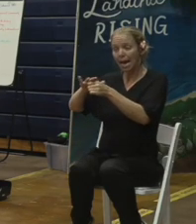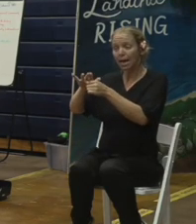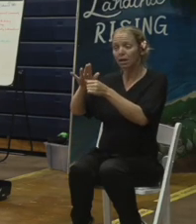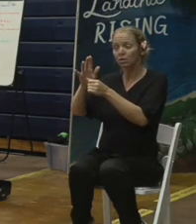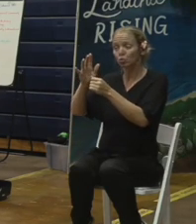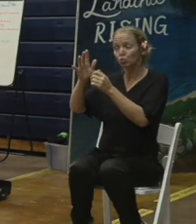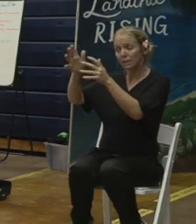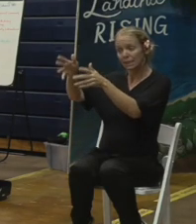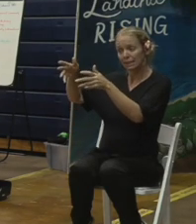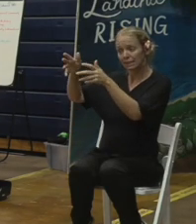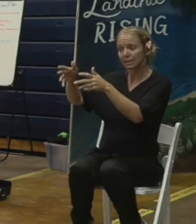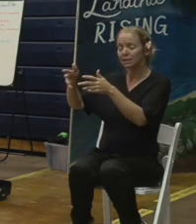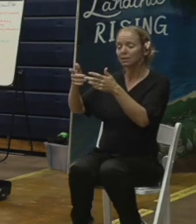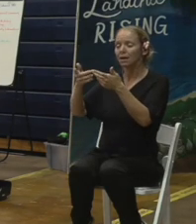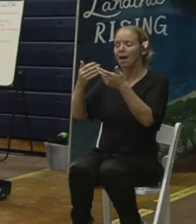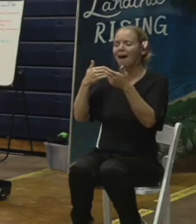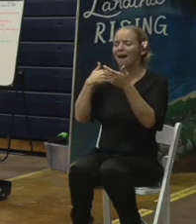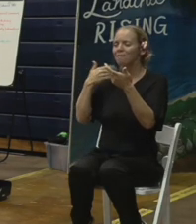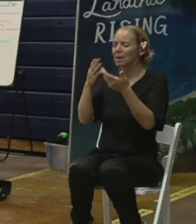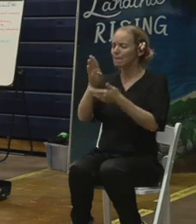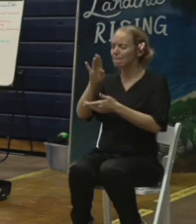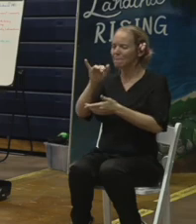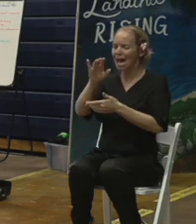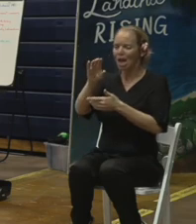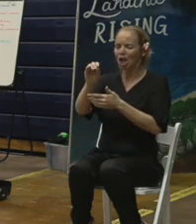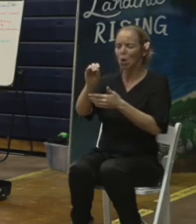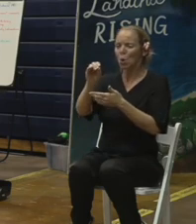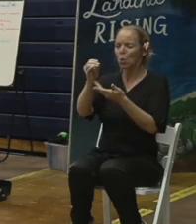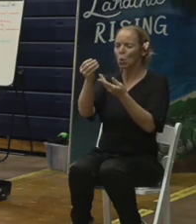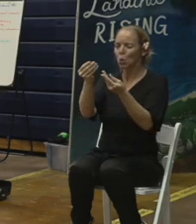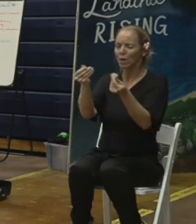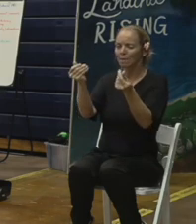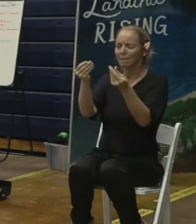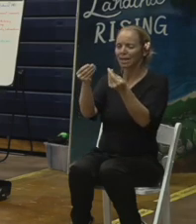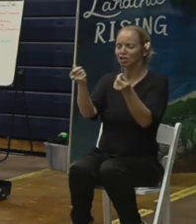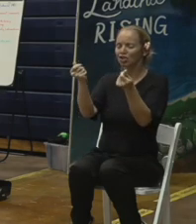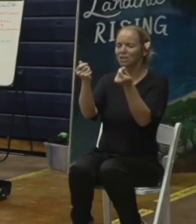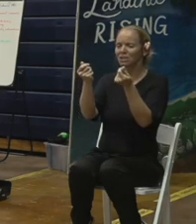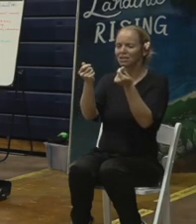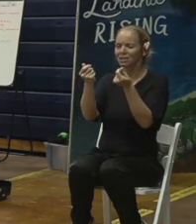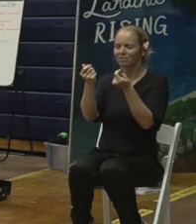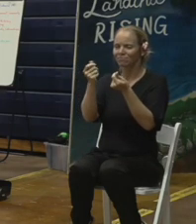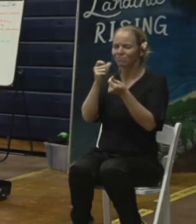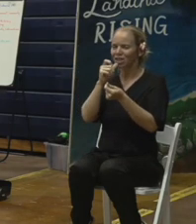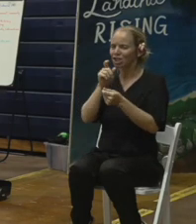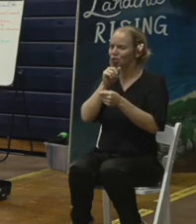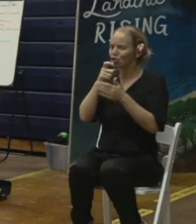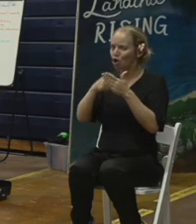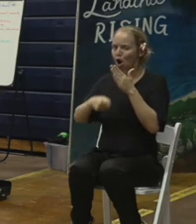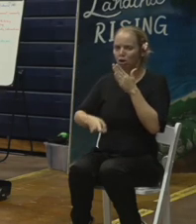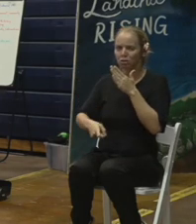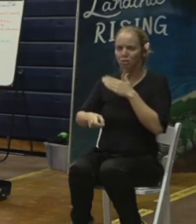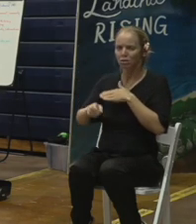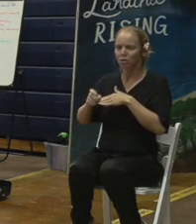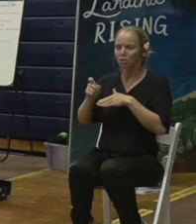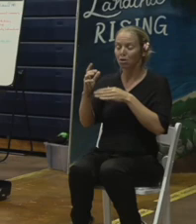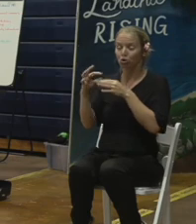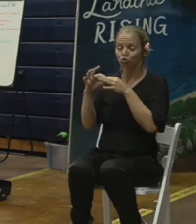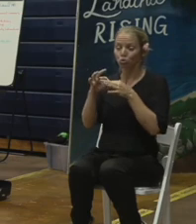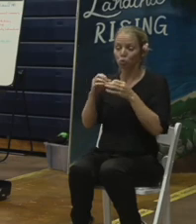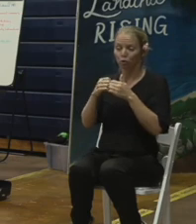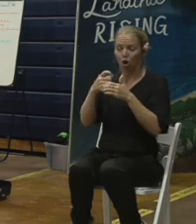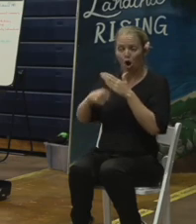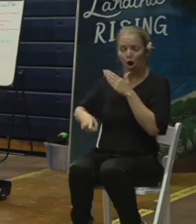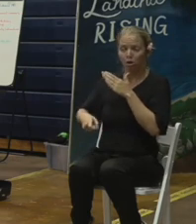down the toxicity of the ash and debris. I don't know what the cost of that is associated with